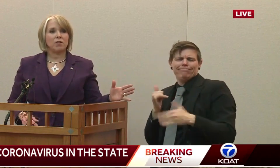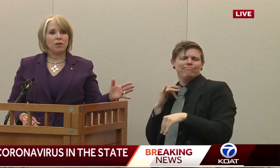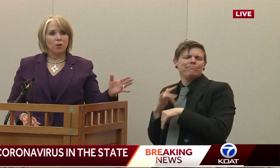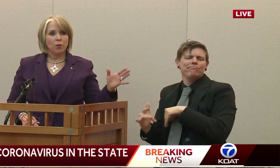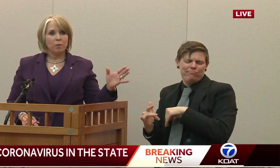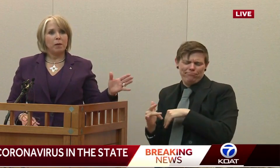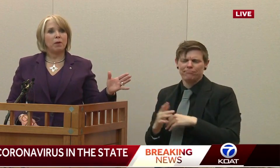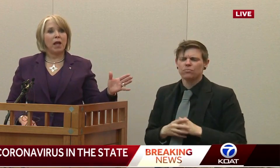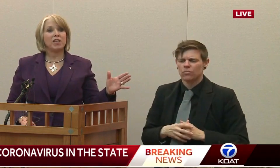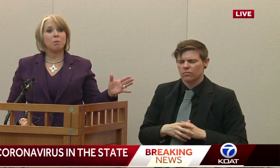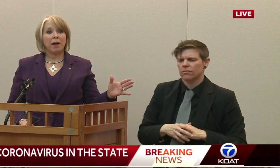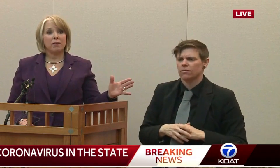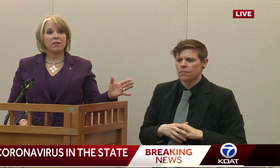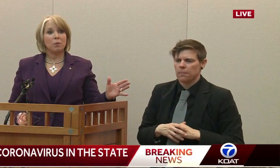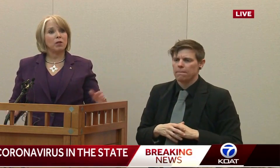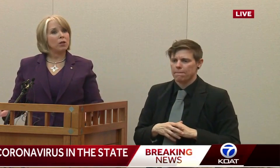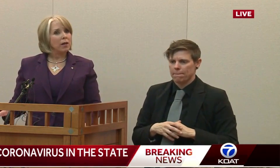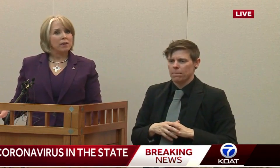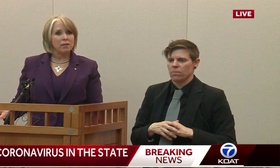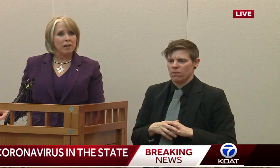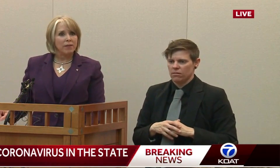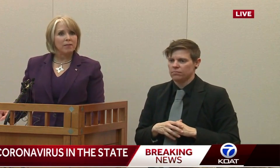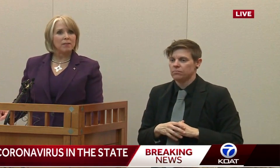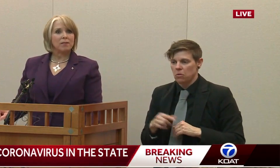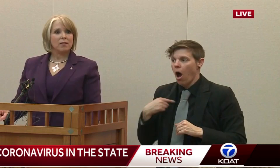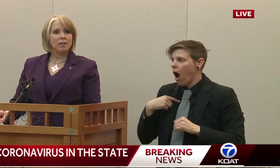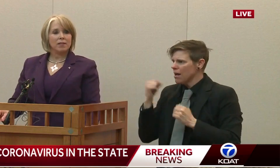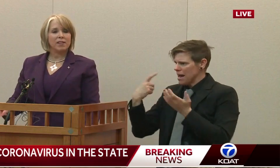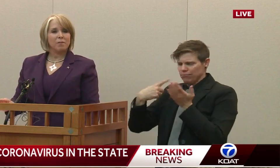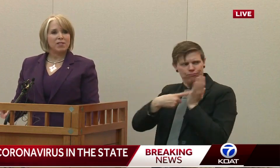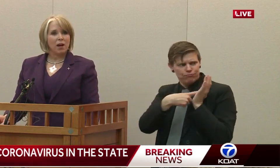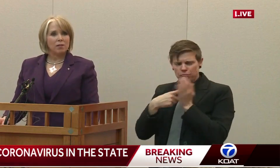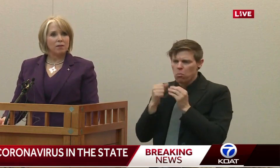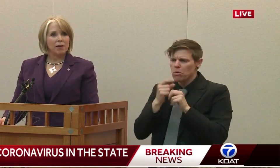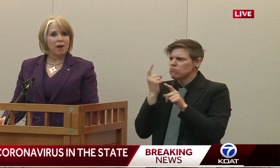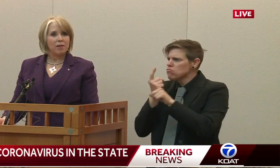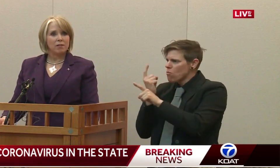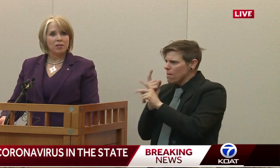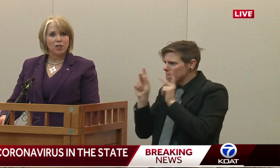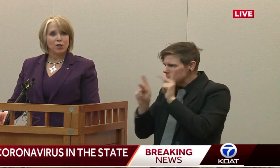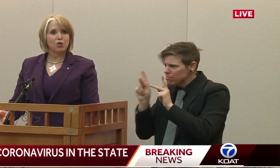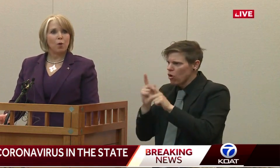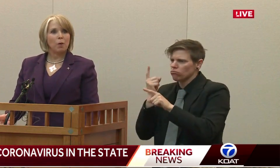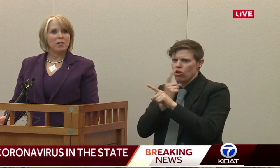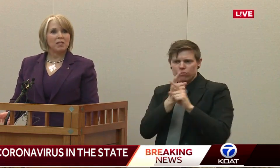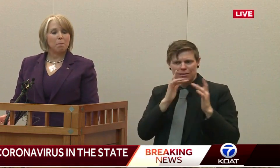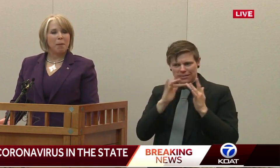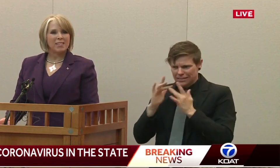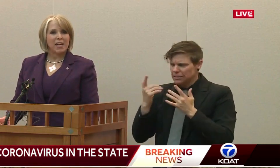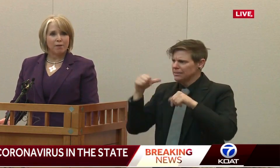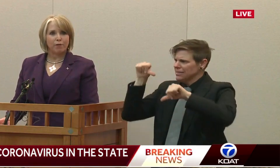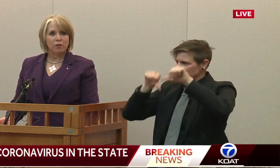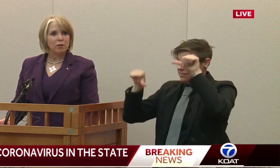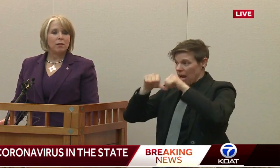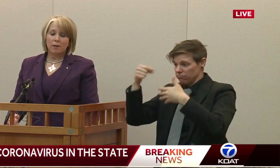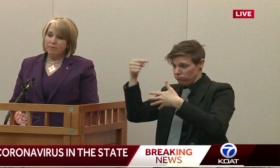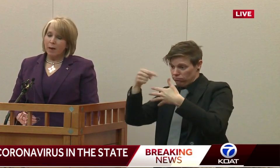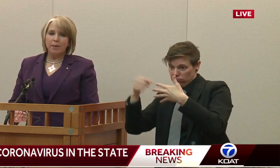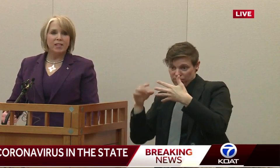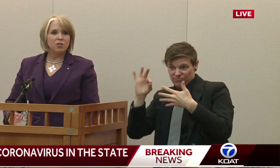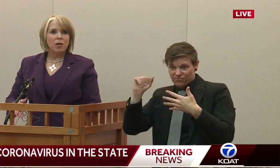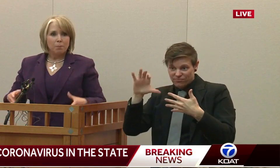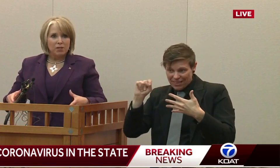contact with the people I expect to be looking at this evidence, to give me scientific evidence, to show me what's the best effort.